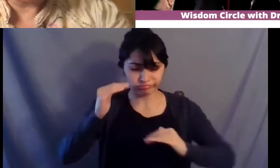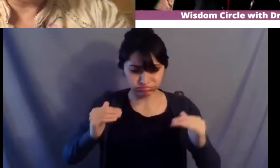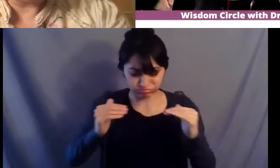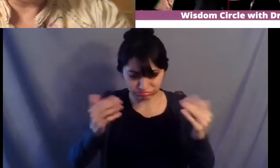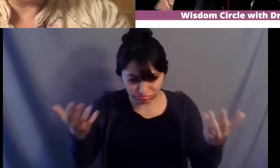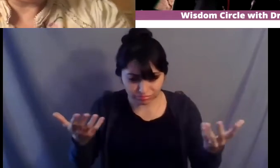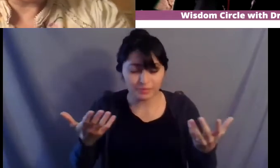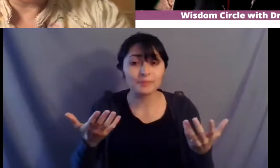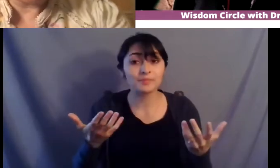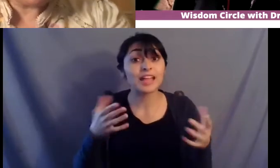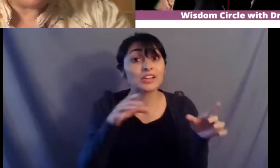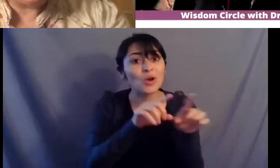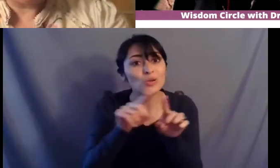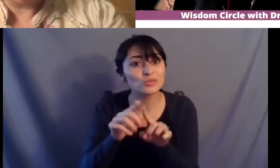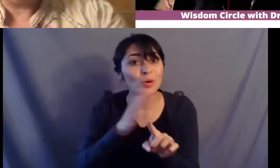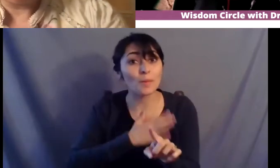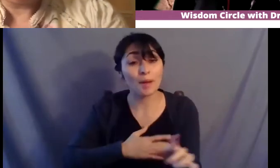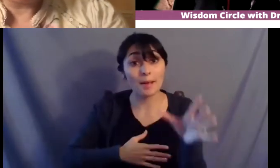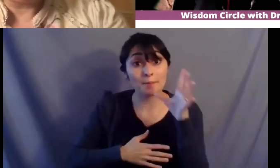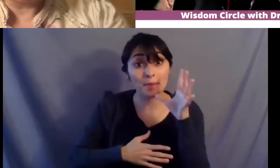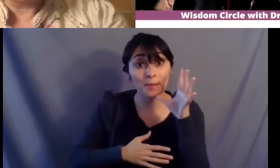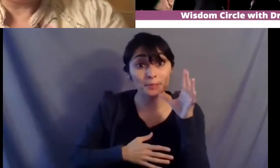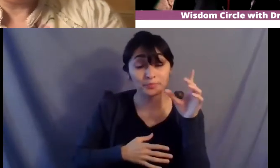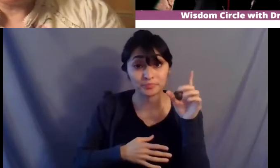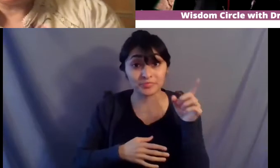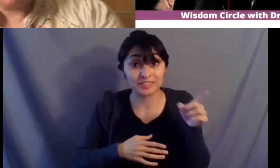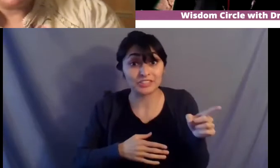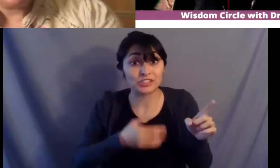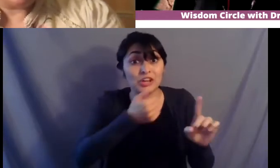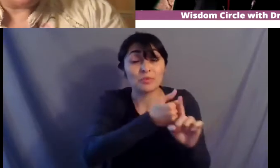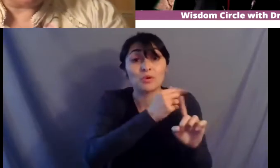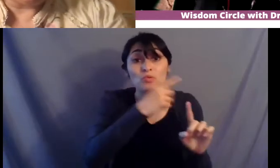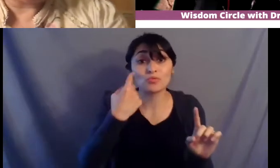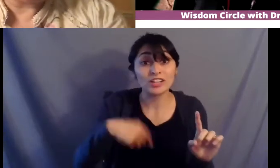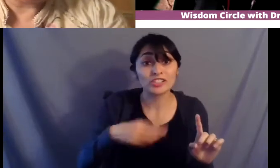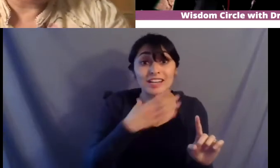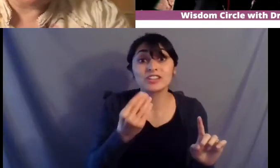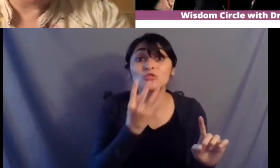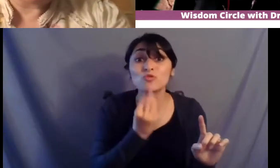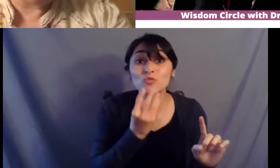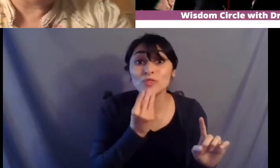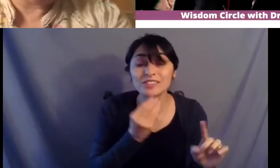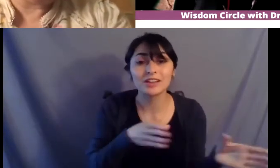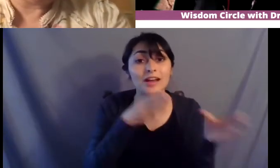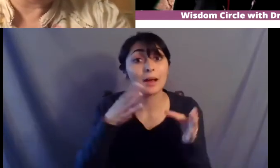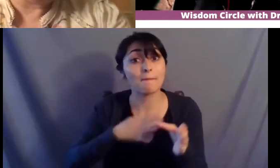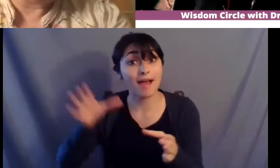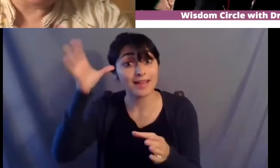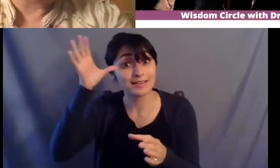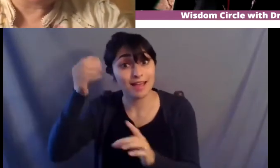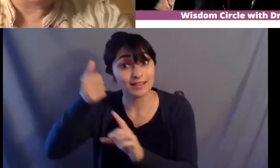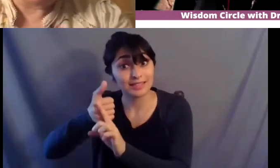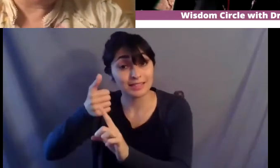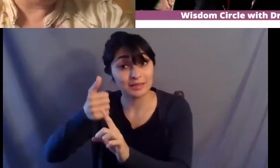coming from um my mother uh who is a russian jewish woman um to my father um who was a